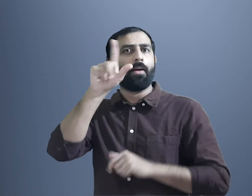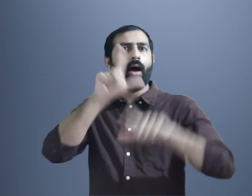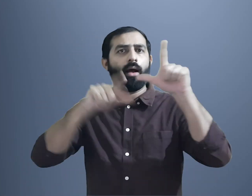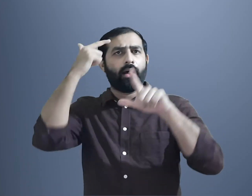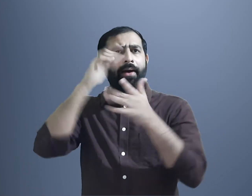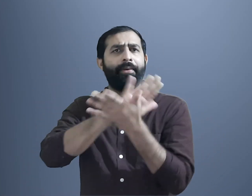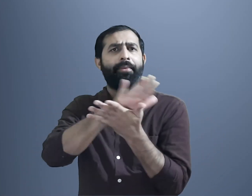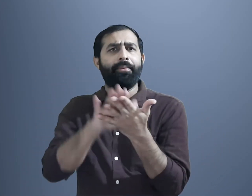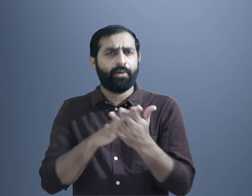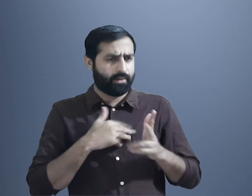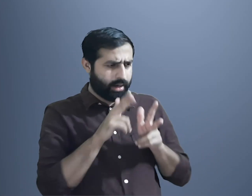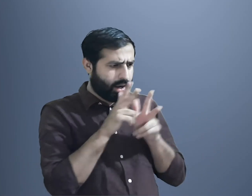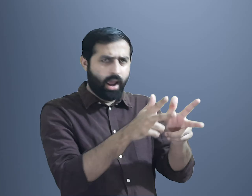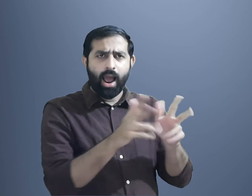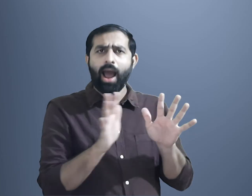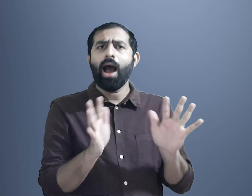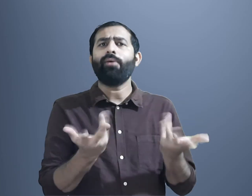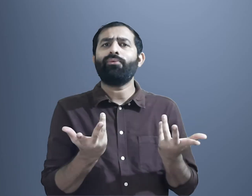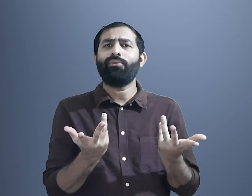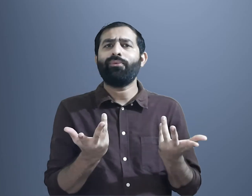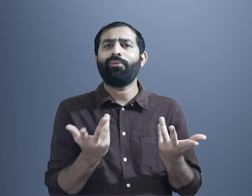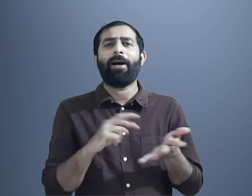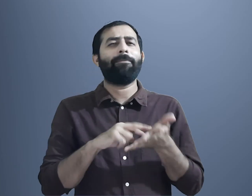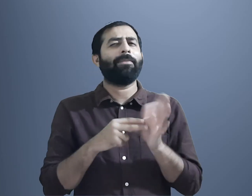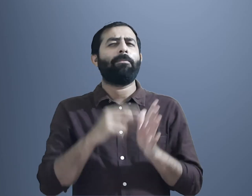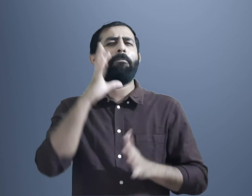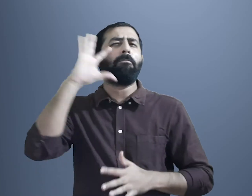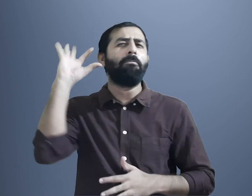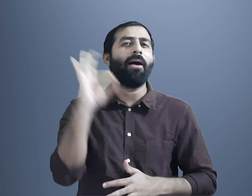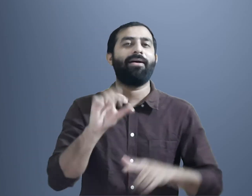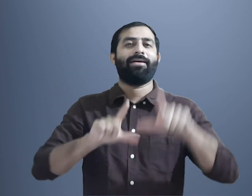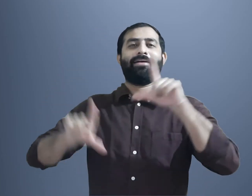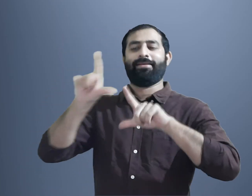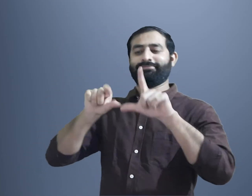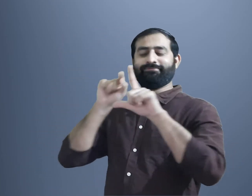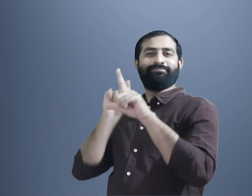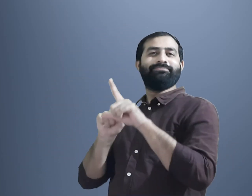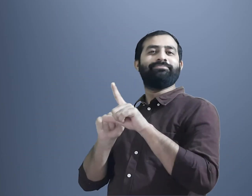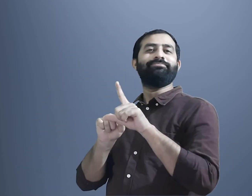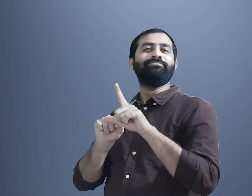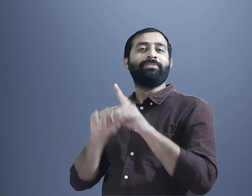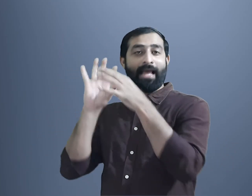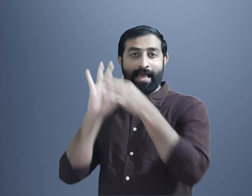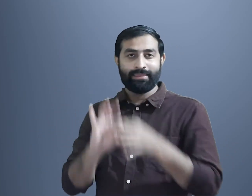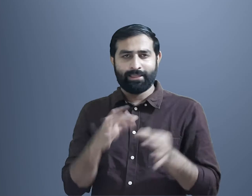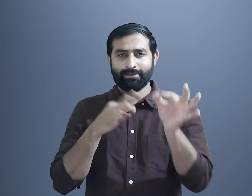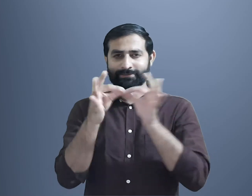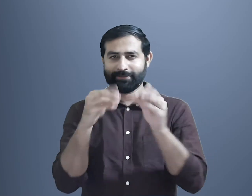helps us to think and express our ideas and feelings. That is why language is essential. Let me give